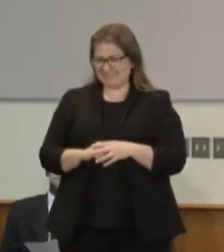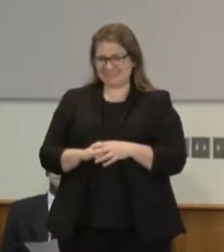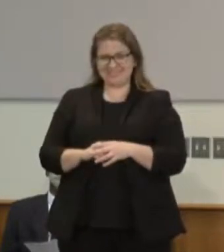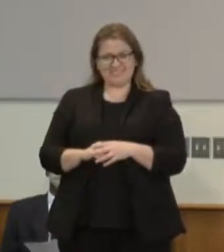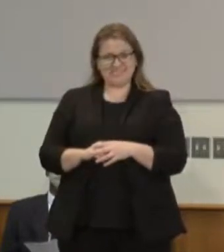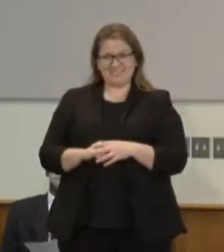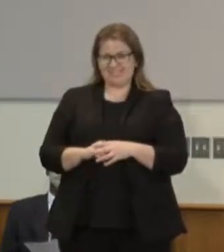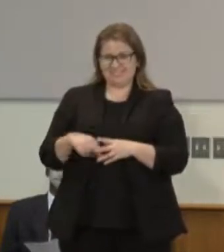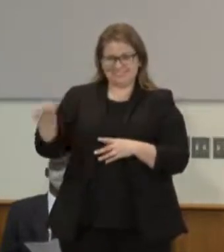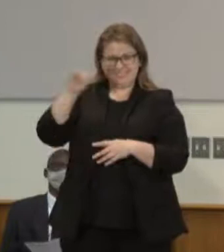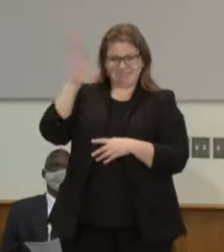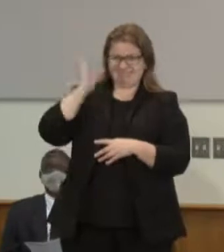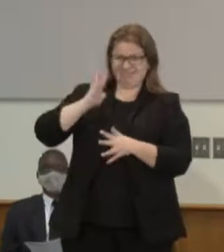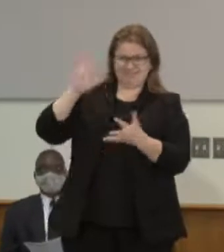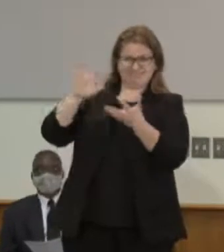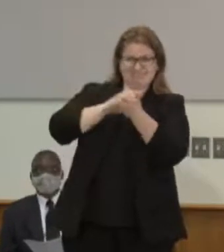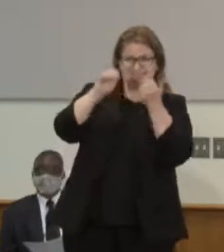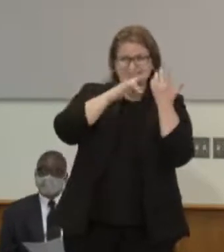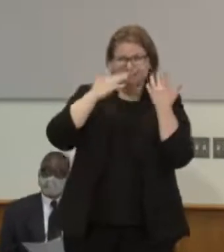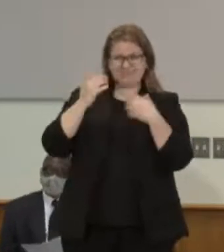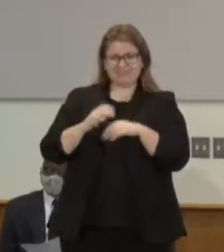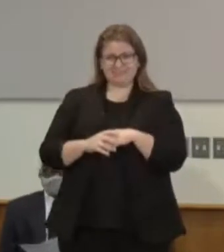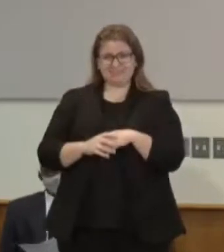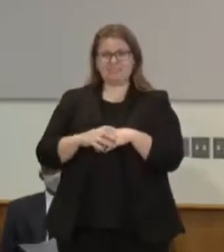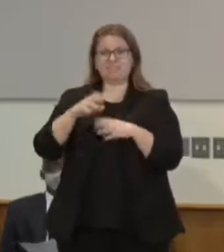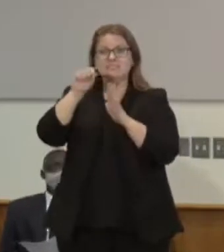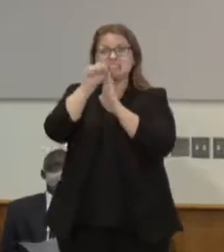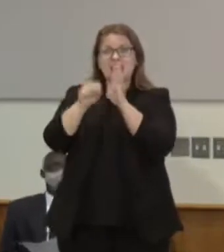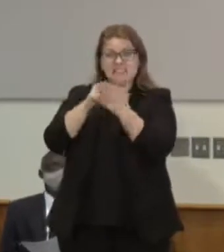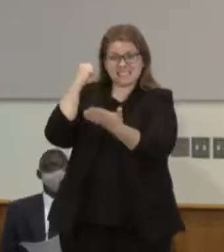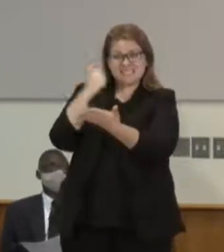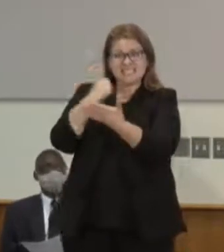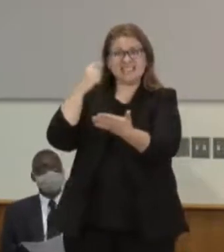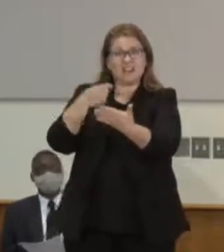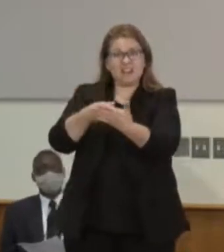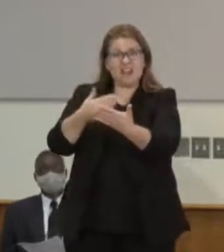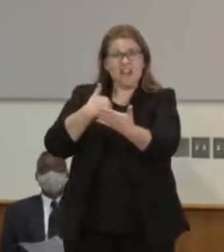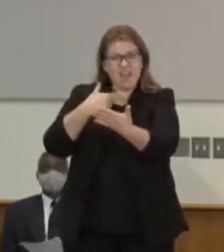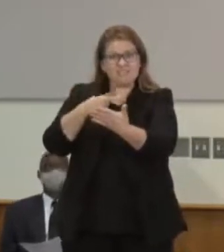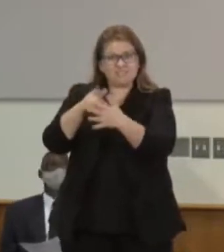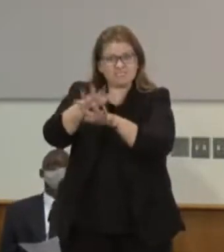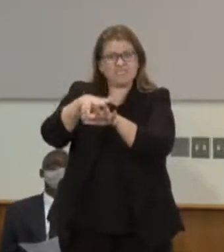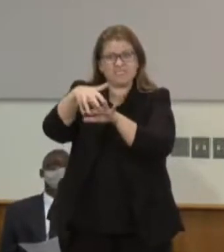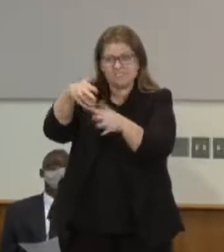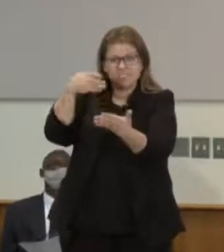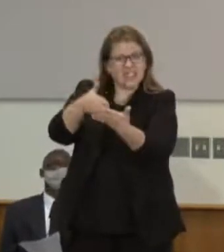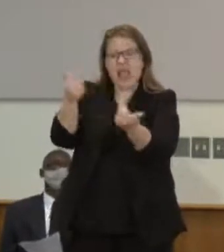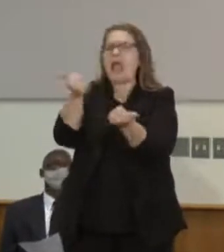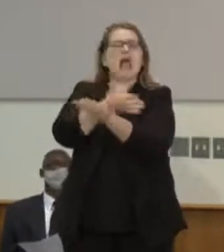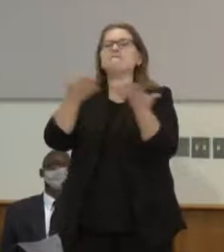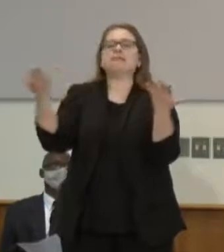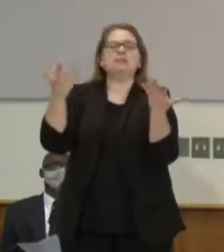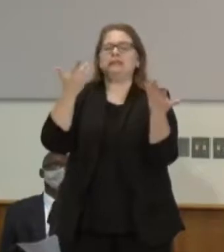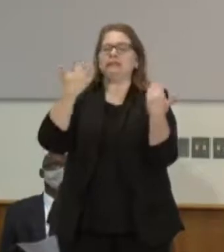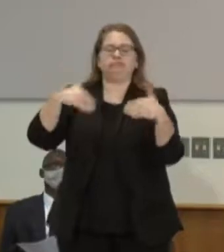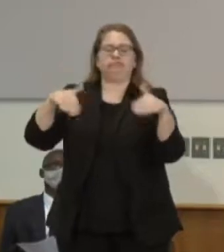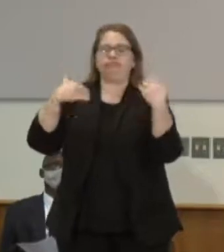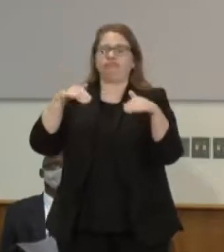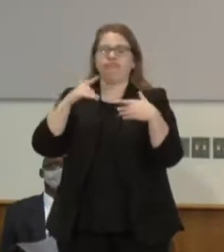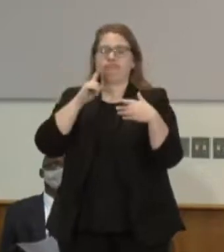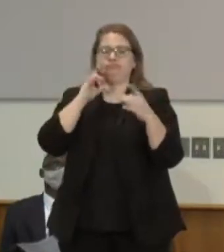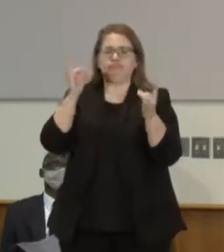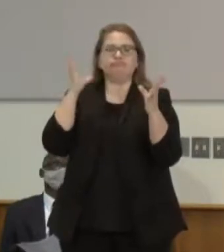state seal that our state was founded upon have everything to do with this moment that we find ourselves in